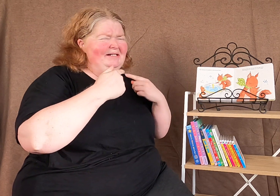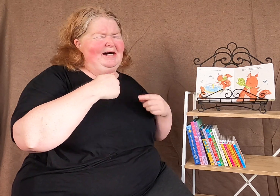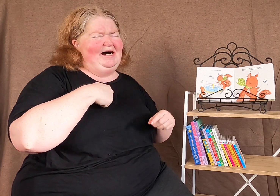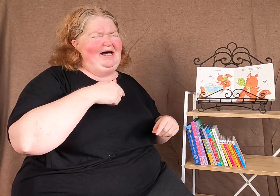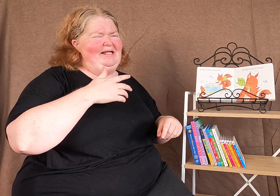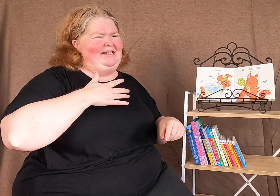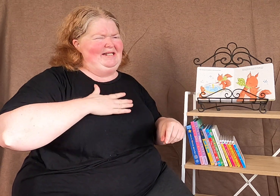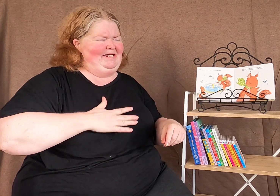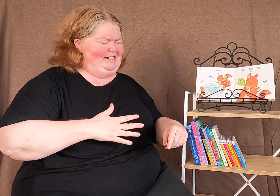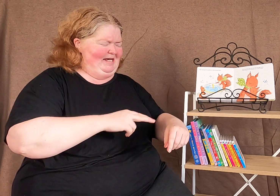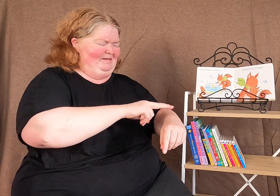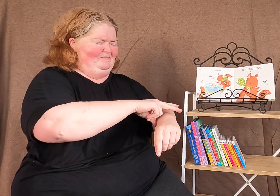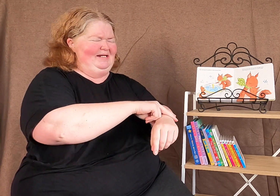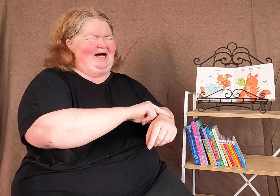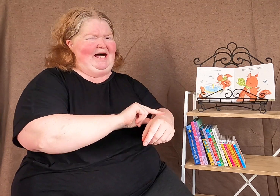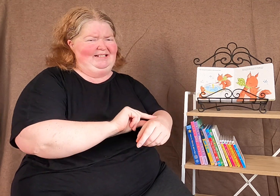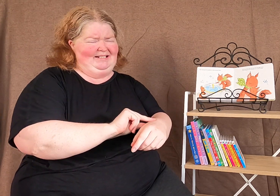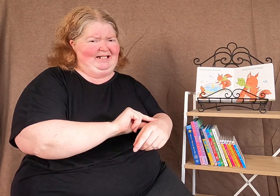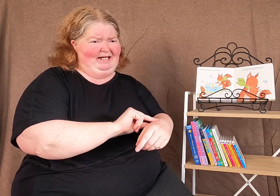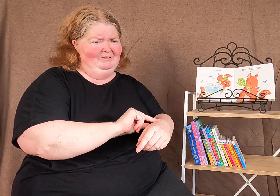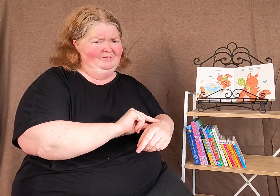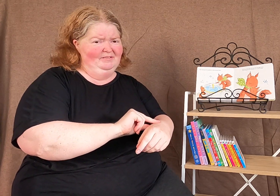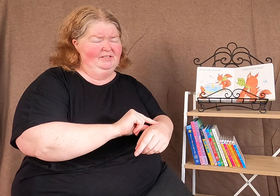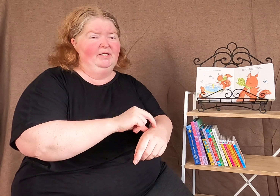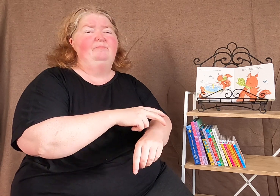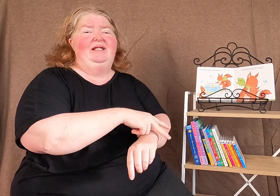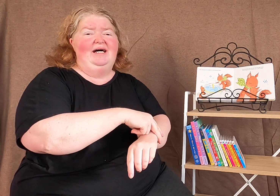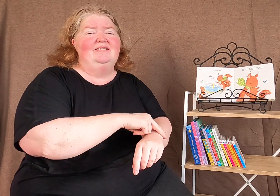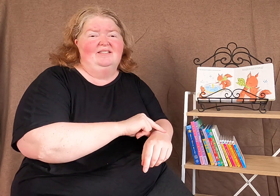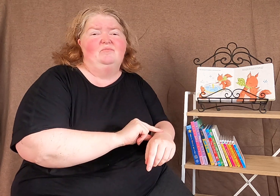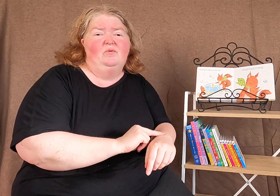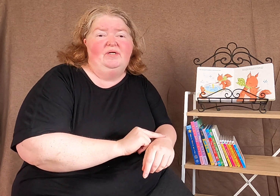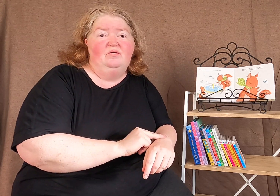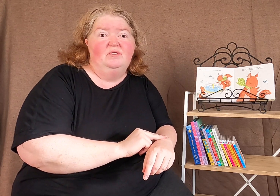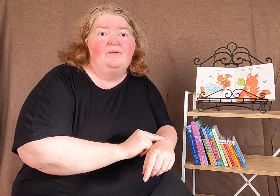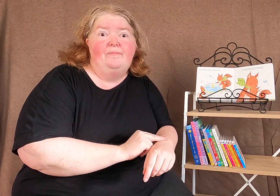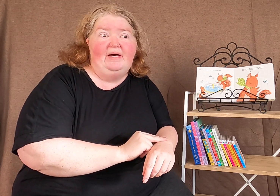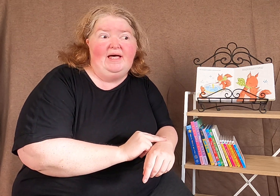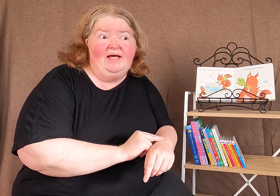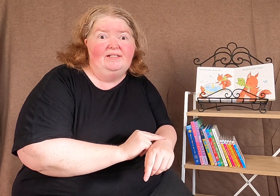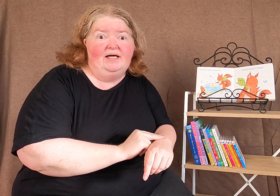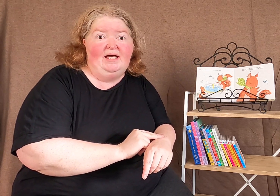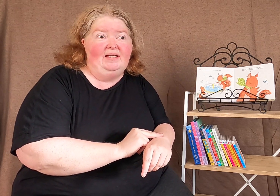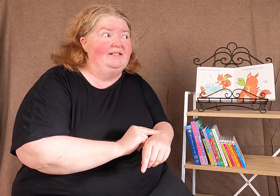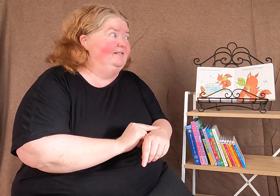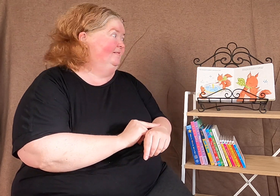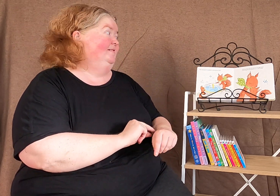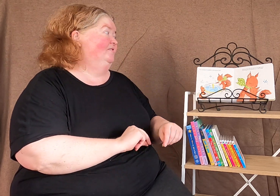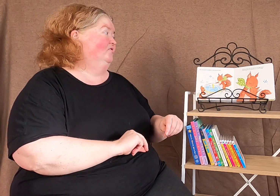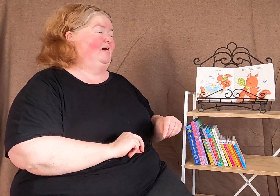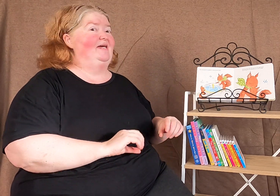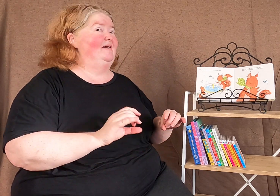I need a plaster. Plaster. Plaster's what we call a band-aid in Australia.